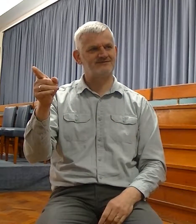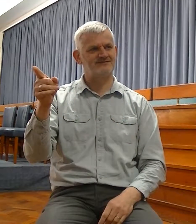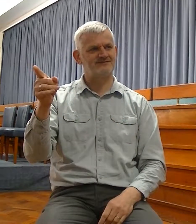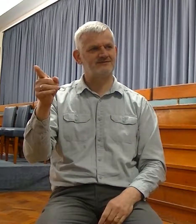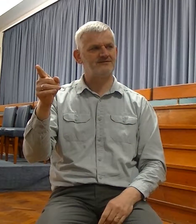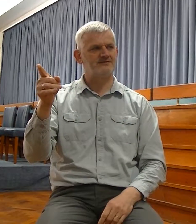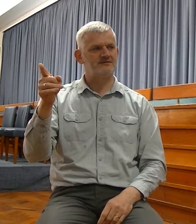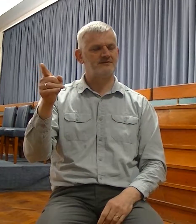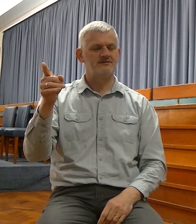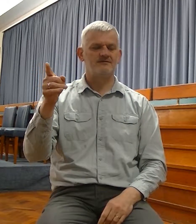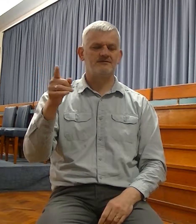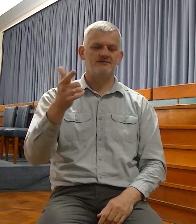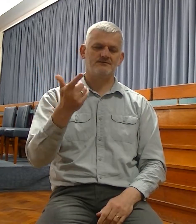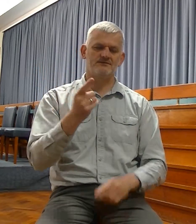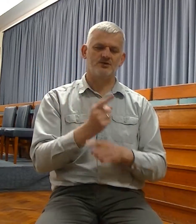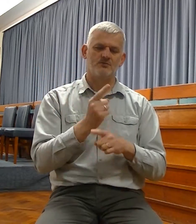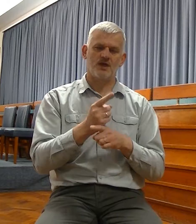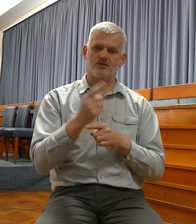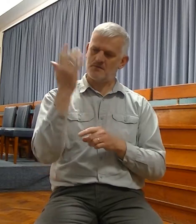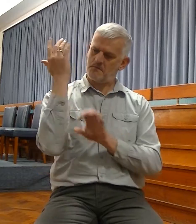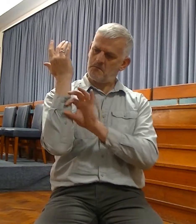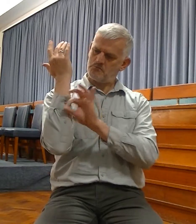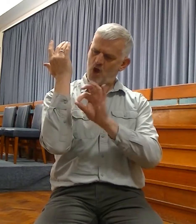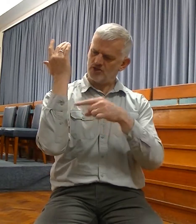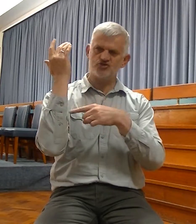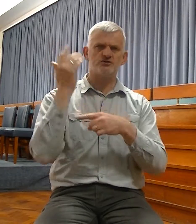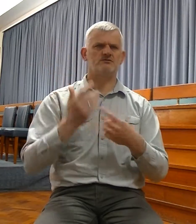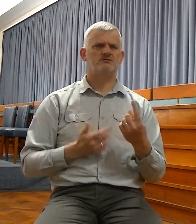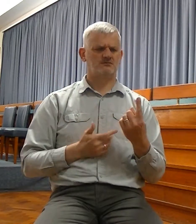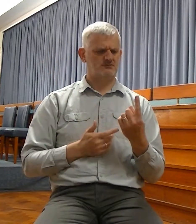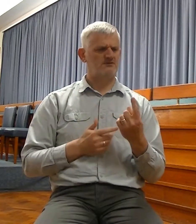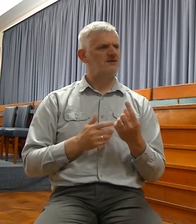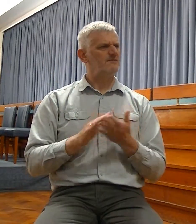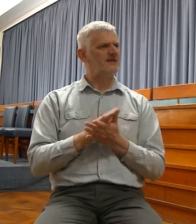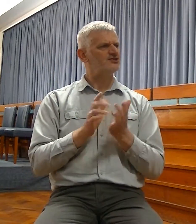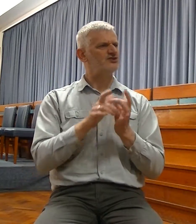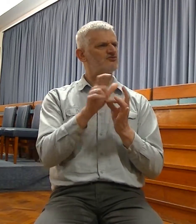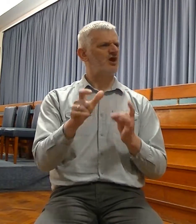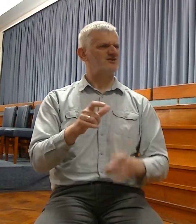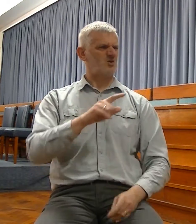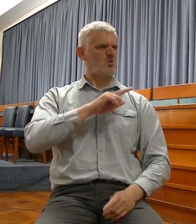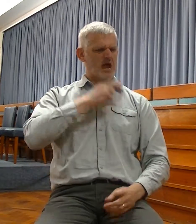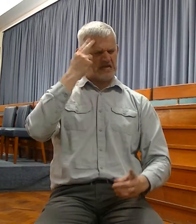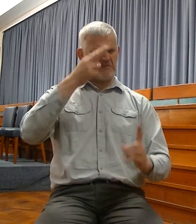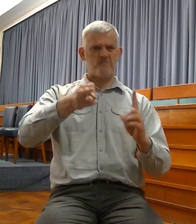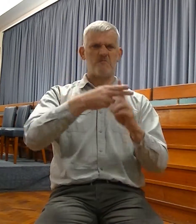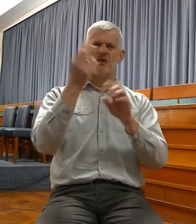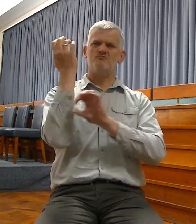branch, of the branch. Why should Christ be called a branch? Well, you know that in the book of Genesis and in other Old